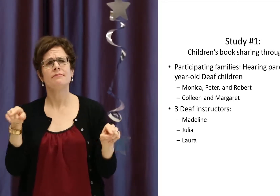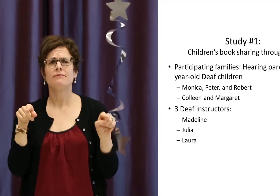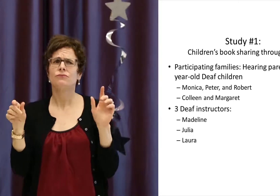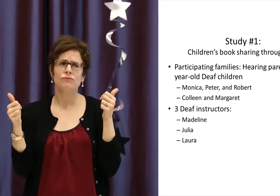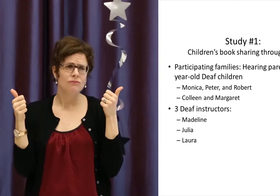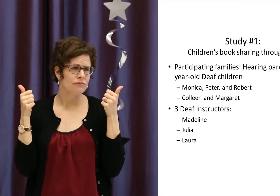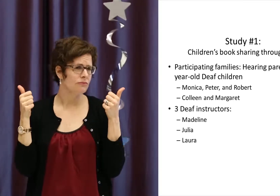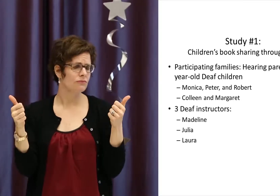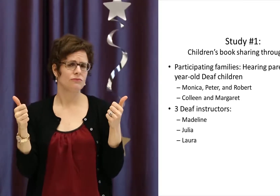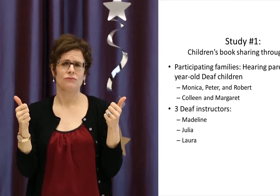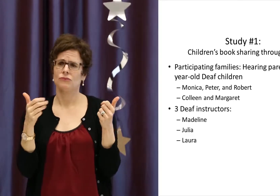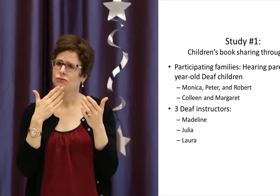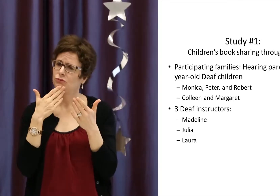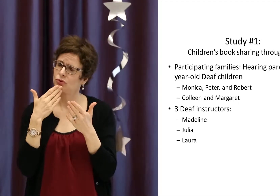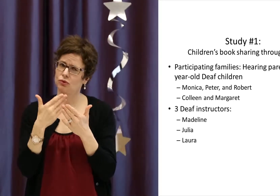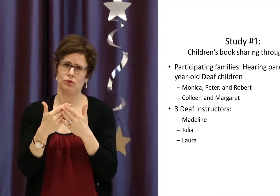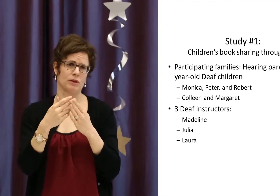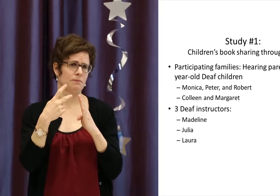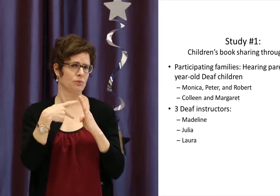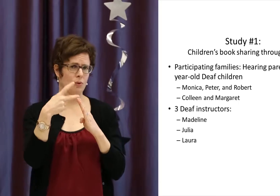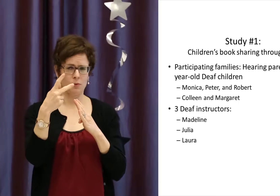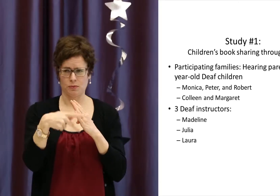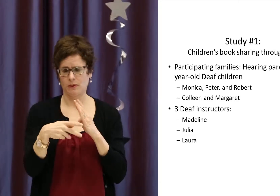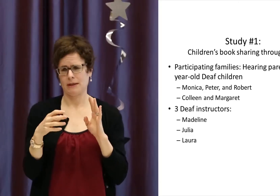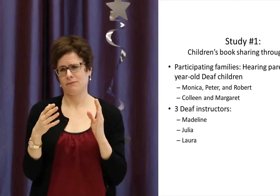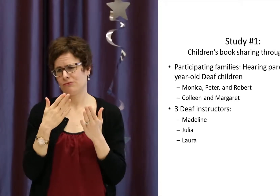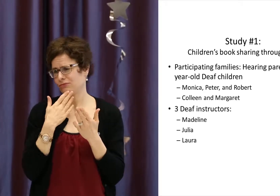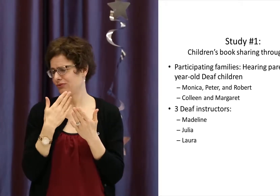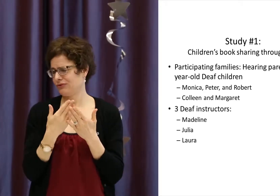program. Both of these programs are fantastic.